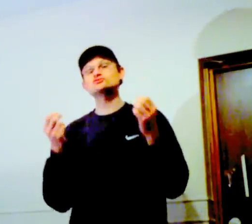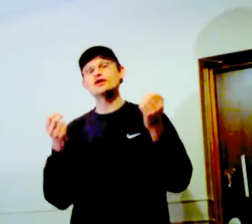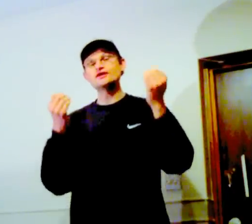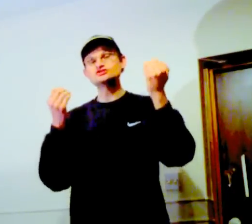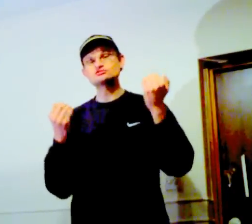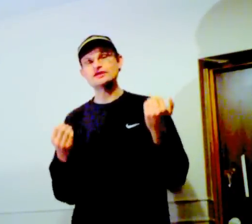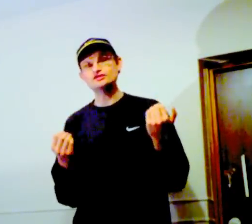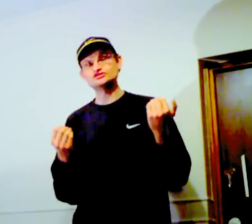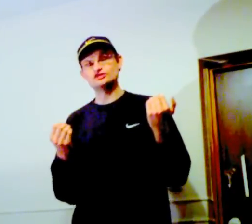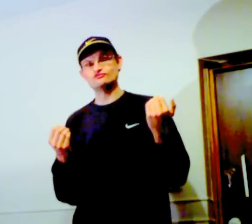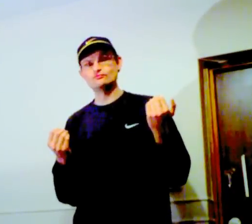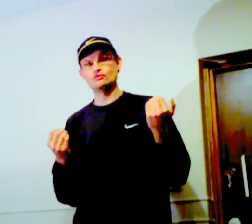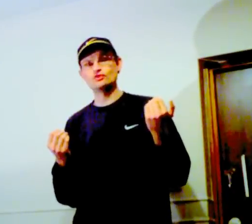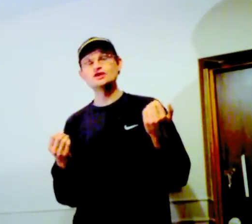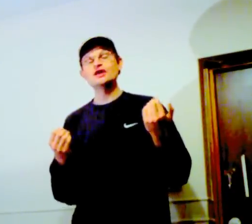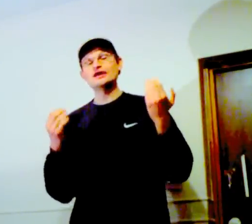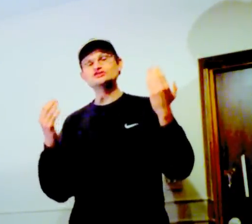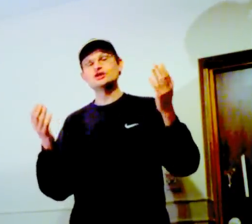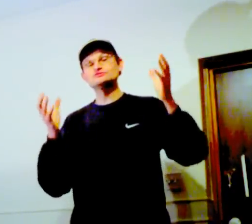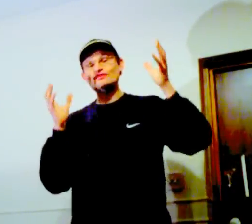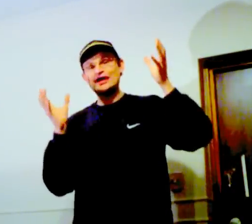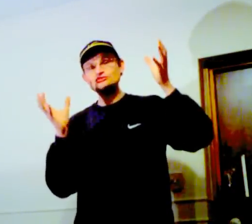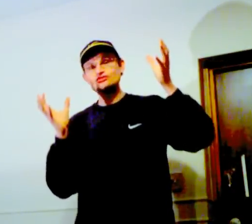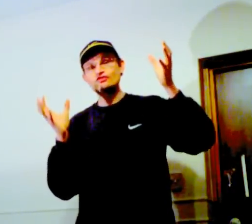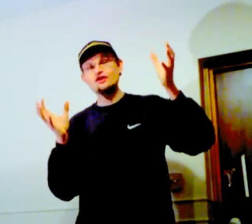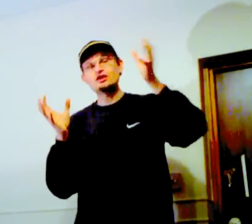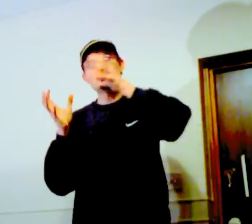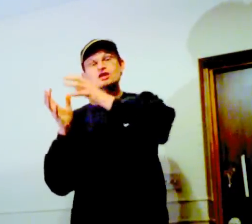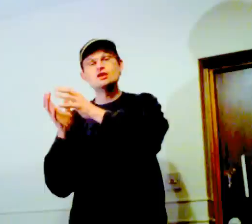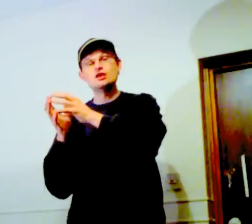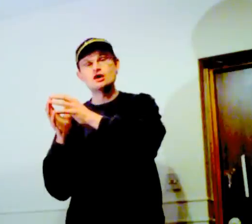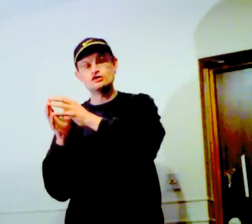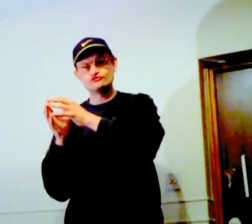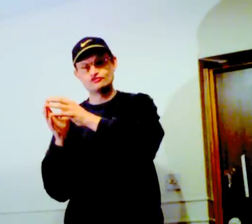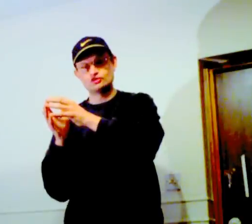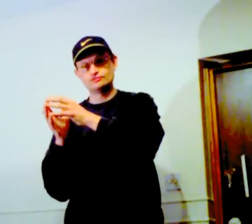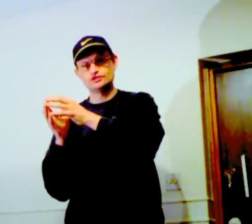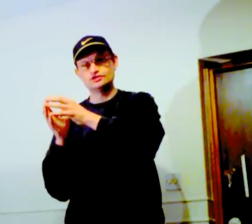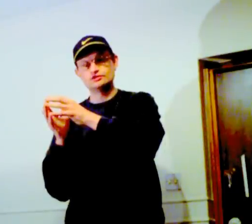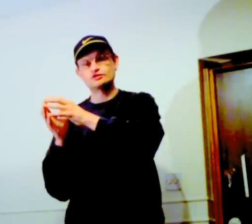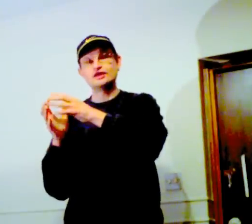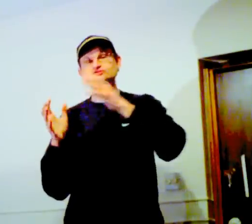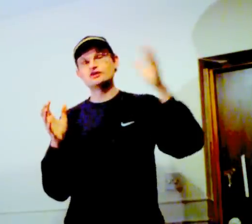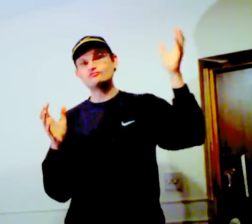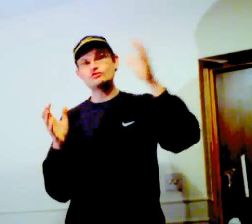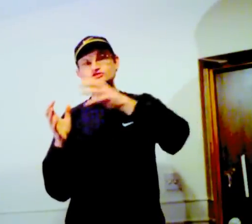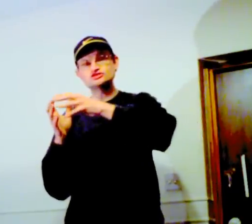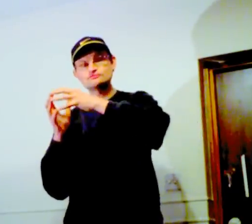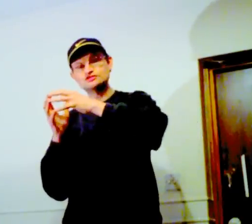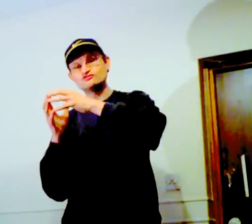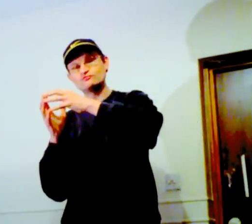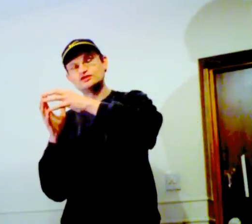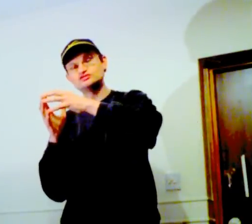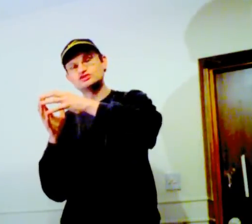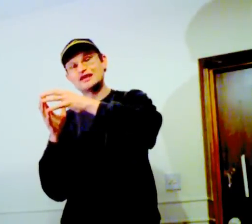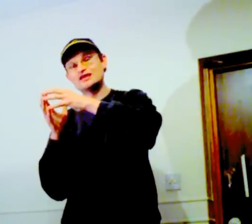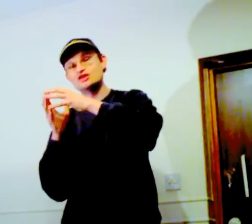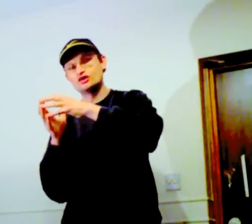try and train yourself more in terms of how to think non-verbally, okay. Try and process as much information as you can non